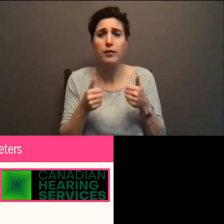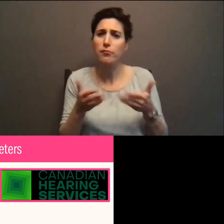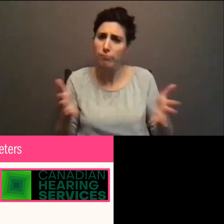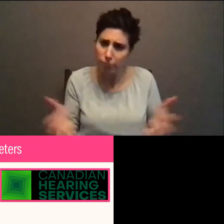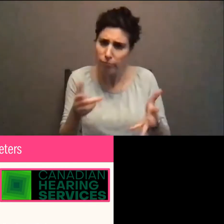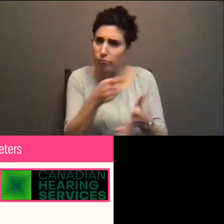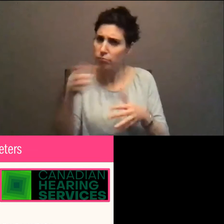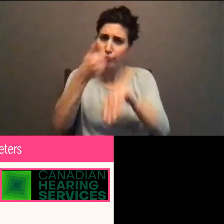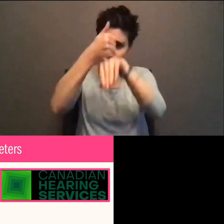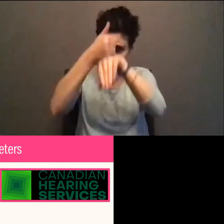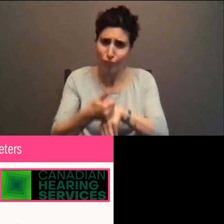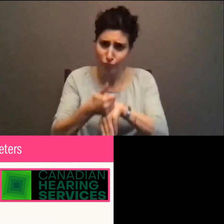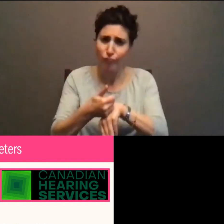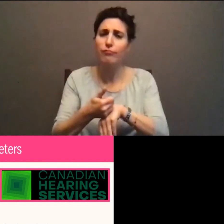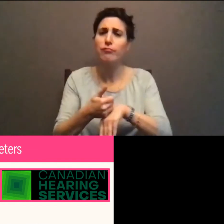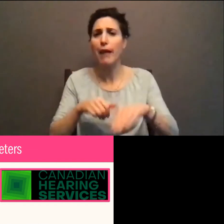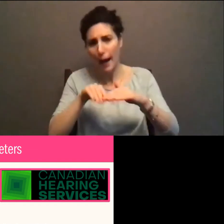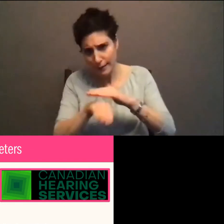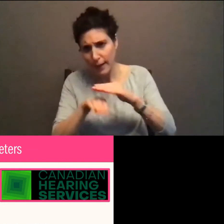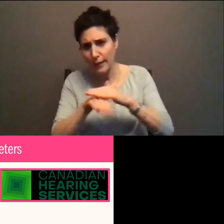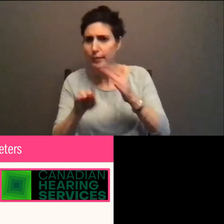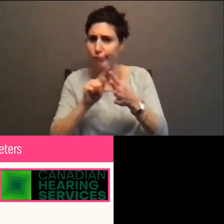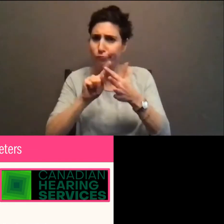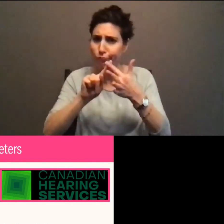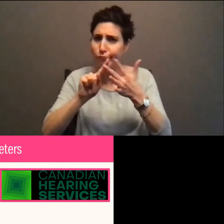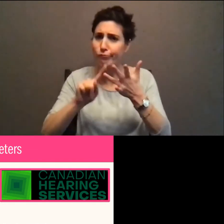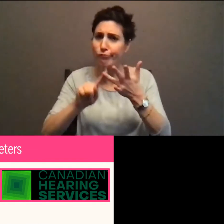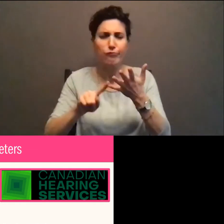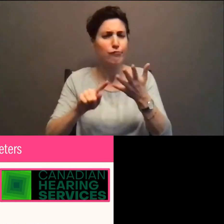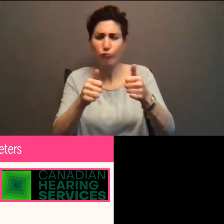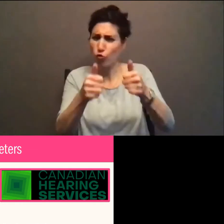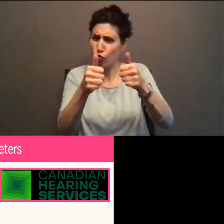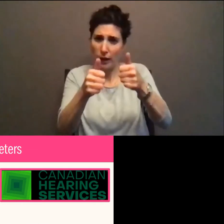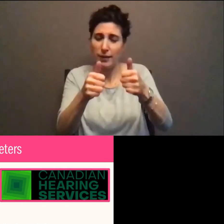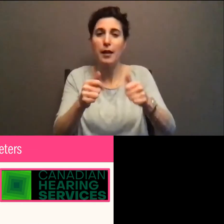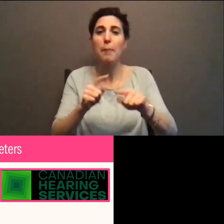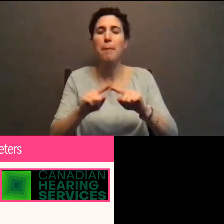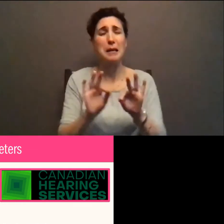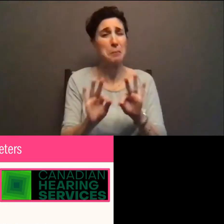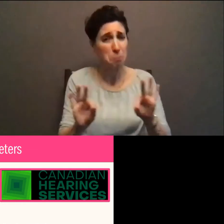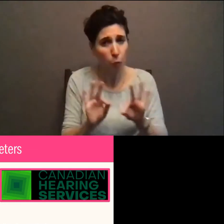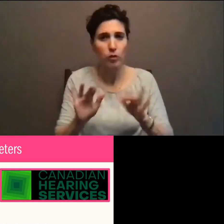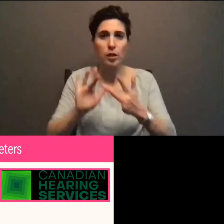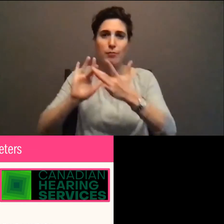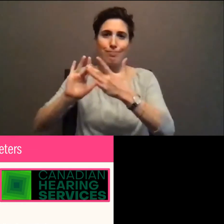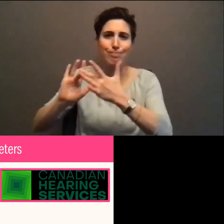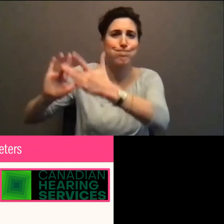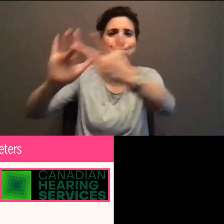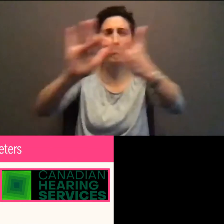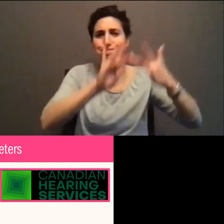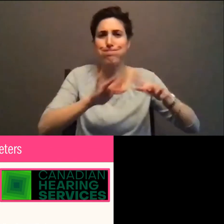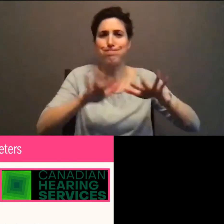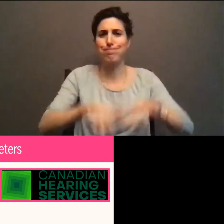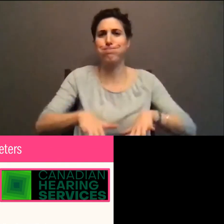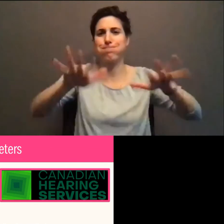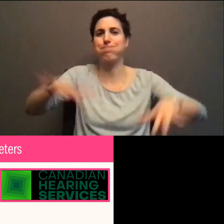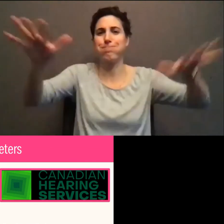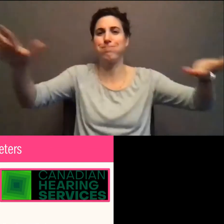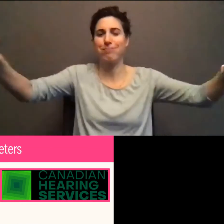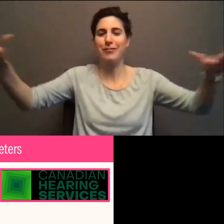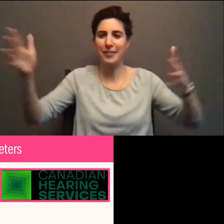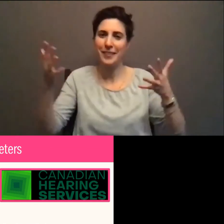into how you're operating, but the outreach, as Jack said, has to go along with that.